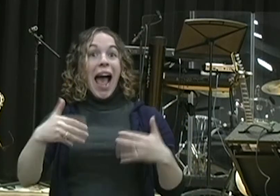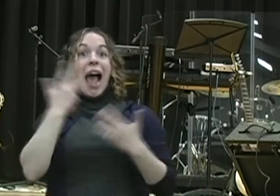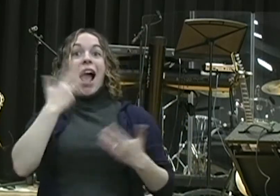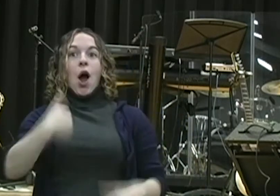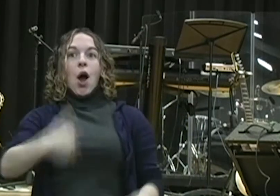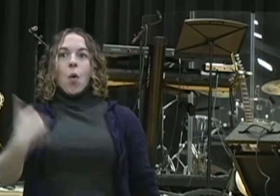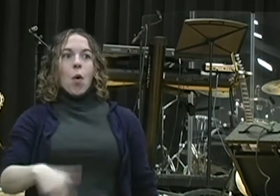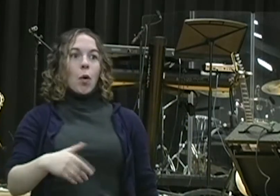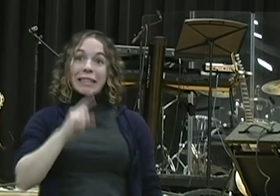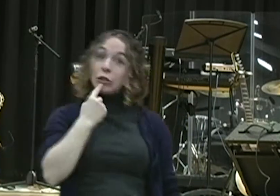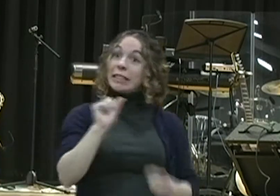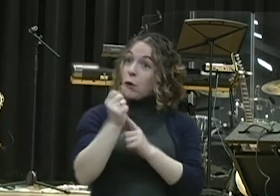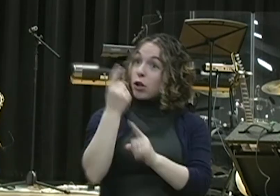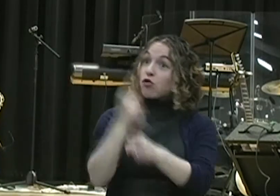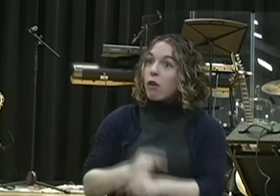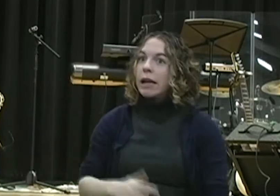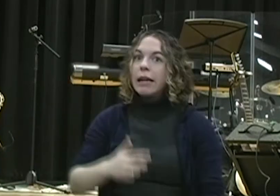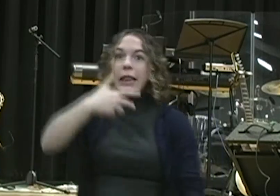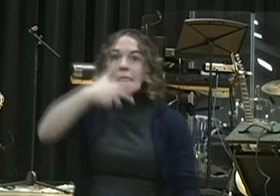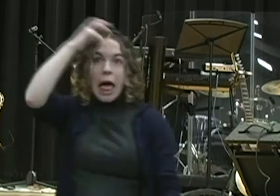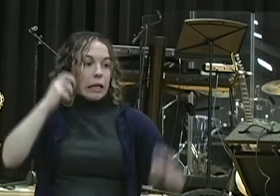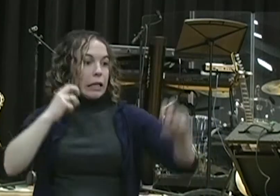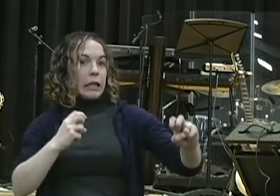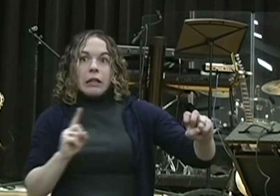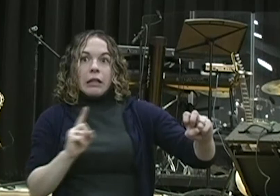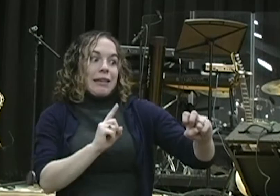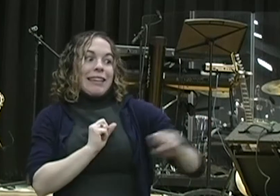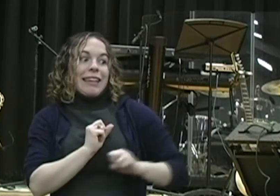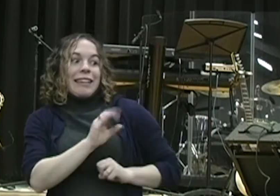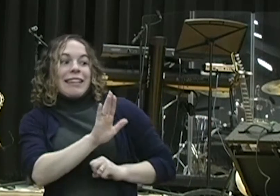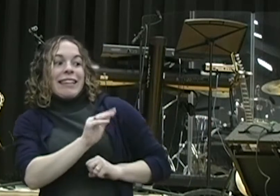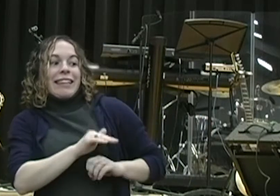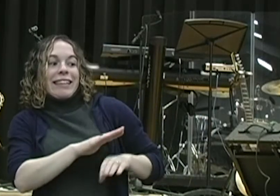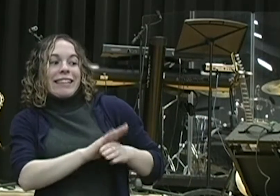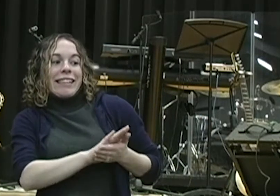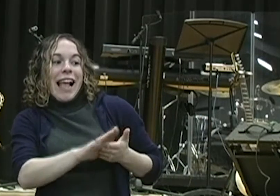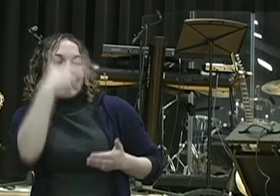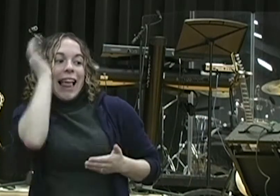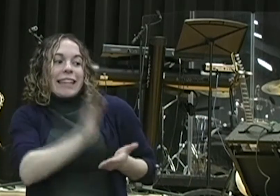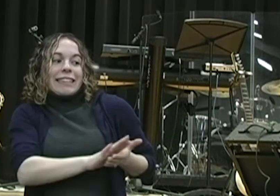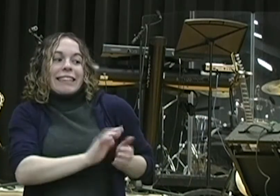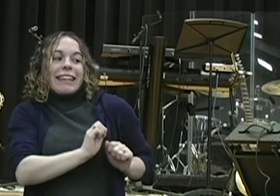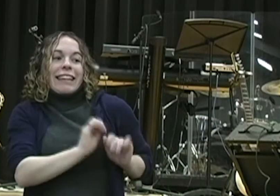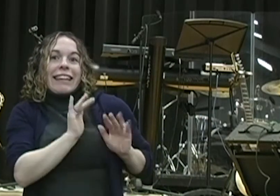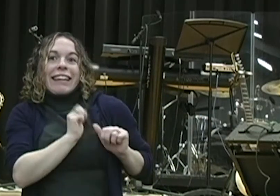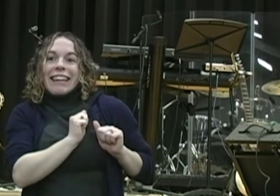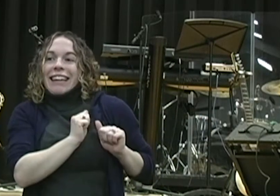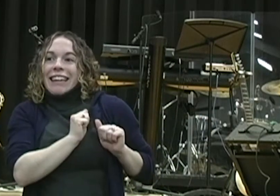10 trial, depending on your scale here. That's big time. How many people know that you don't want to be chilling in a lion's pit with hungry lions,